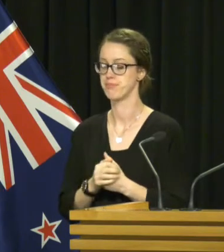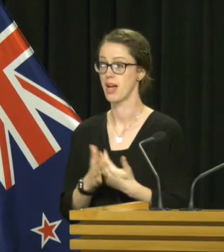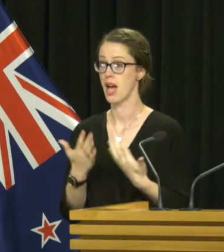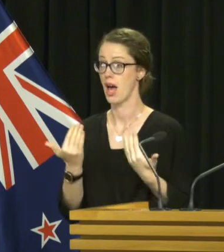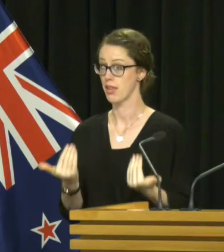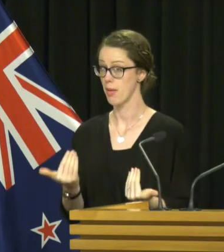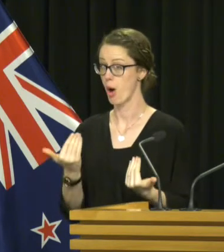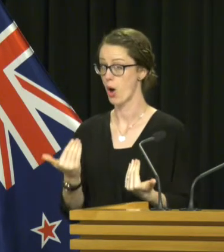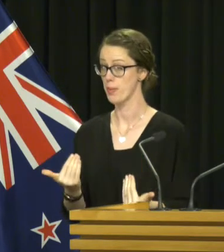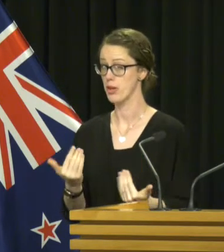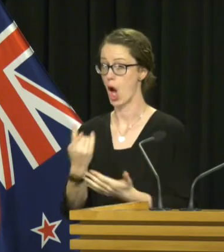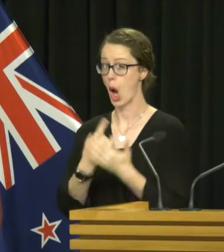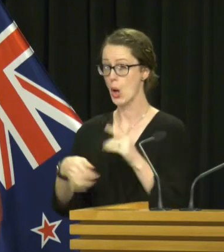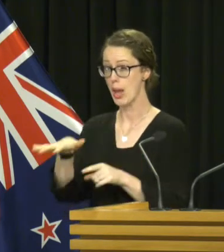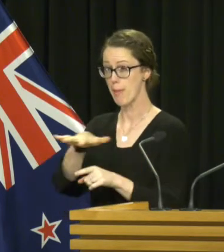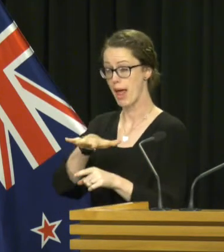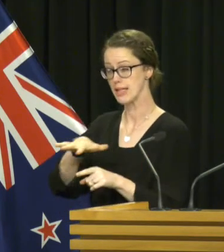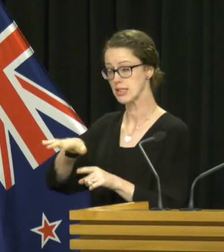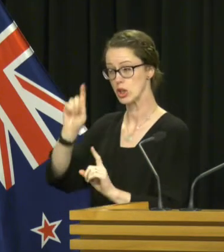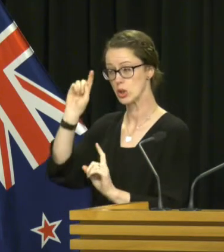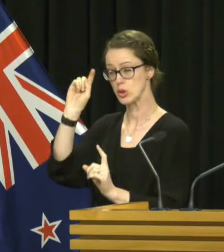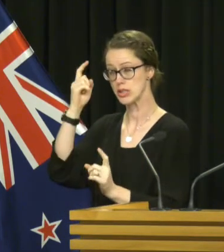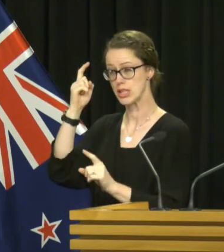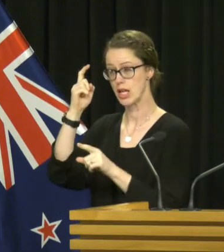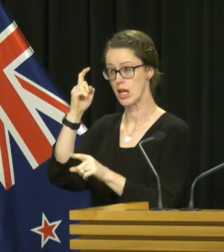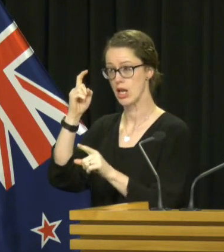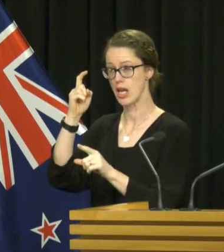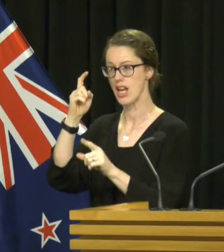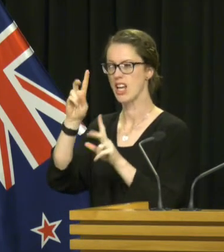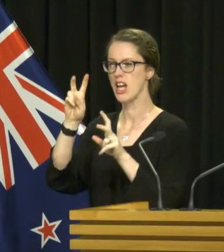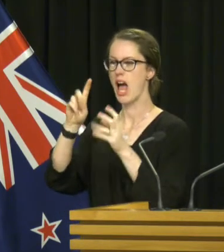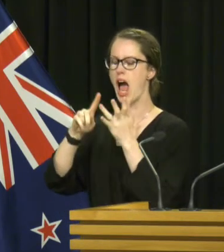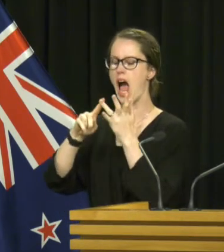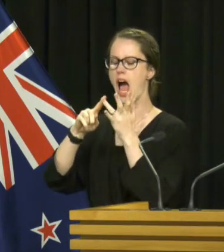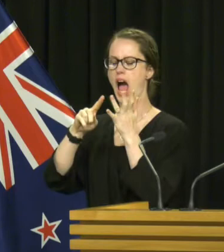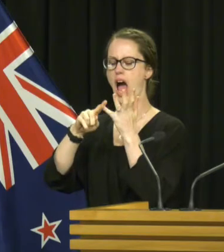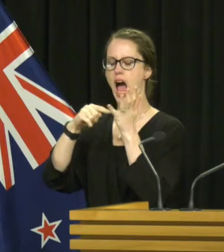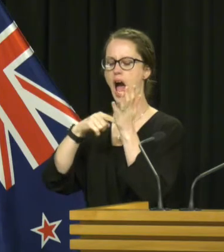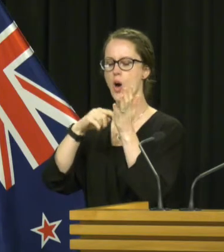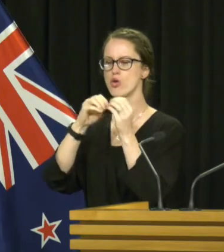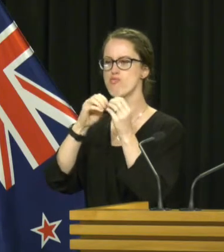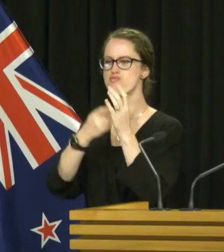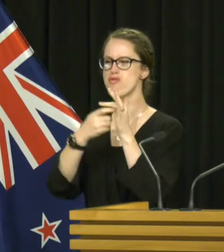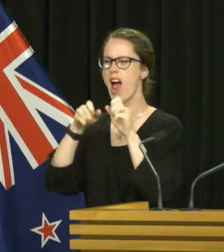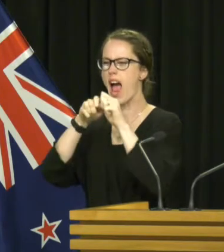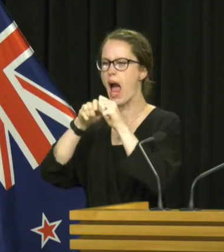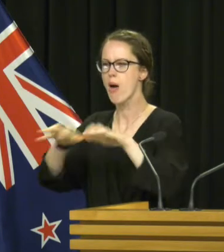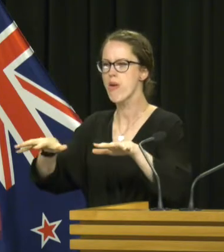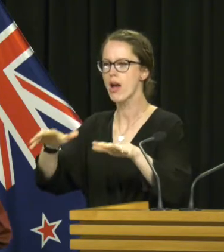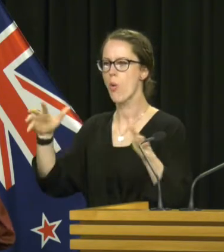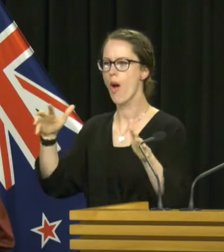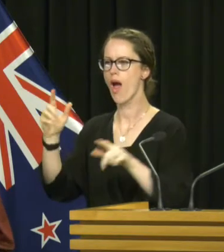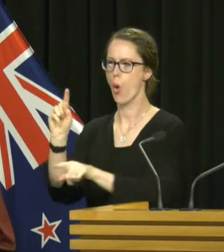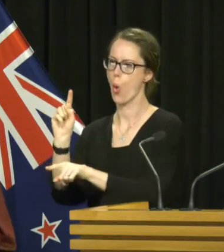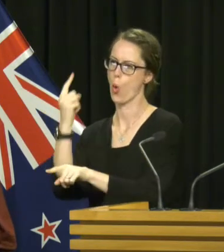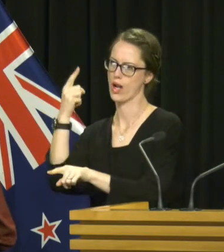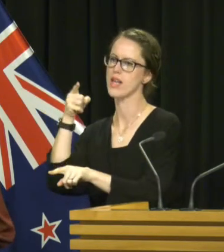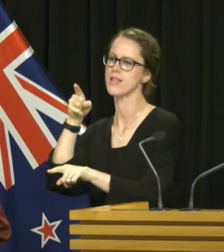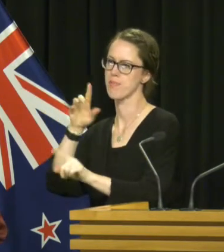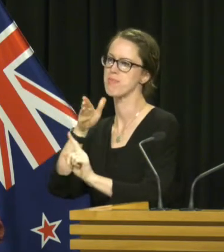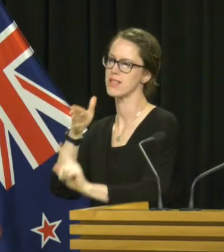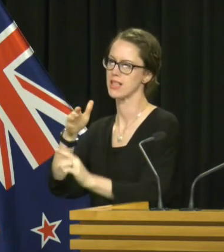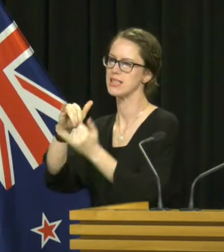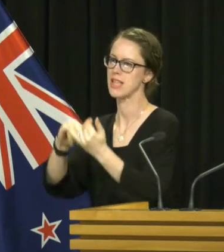present the only place we consider there to be an outbreak is Auckland and particularly as I've said